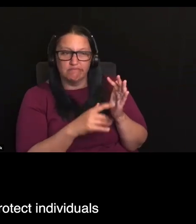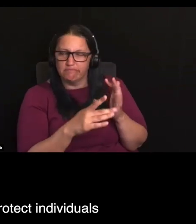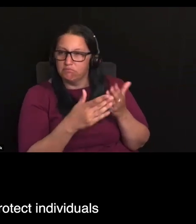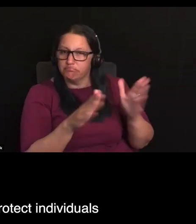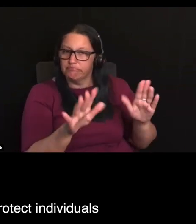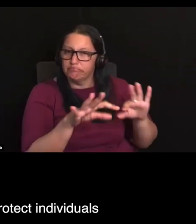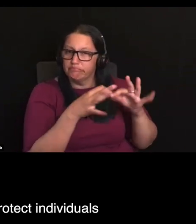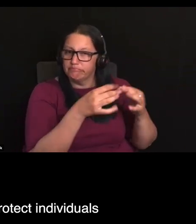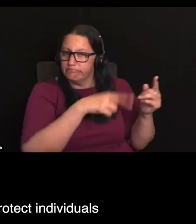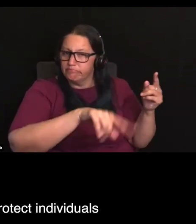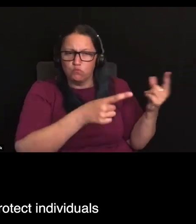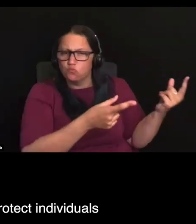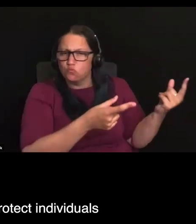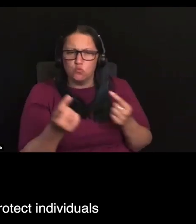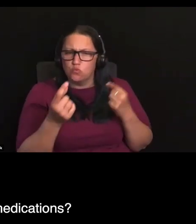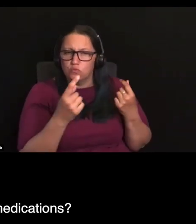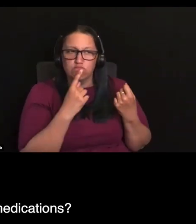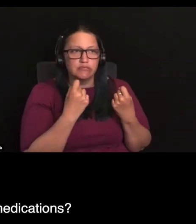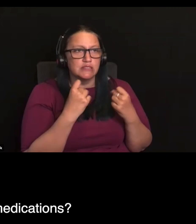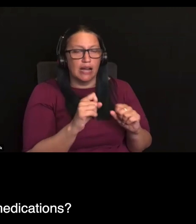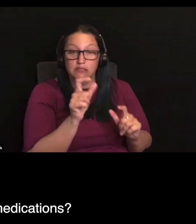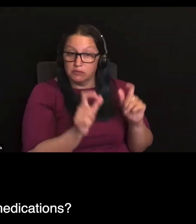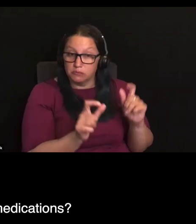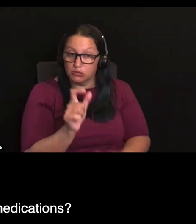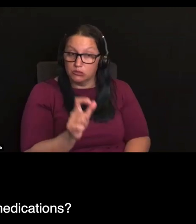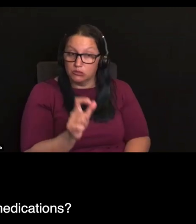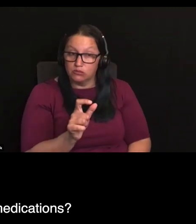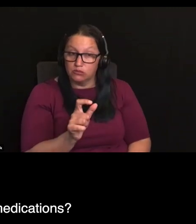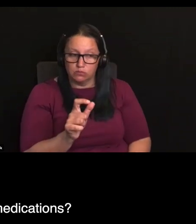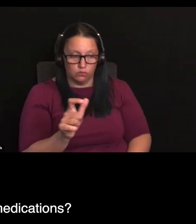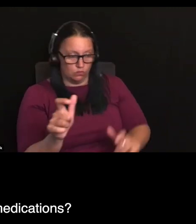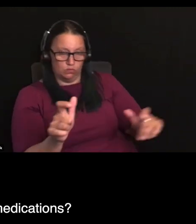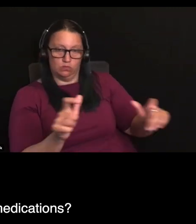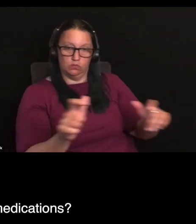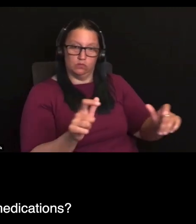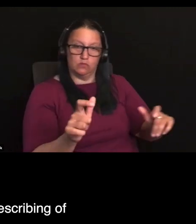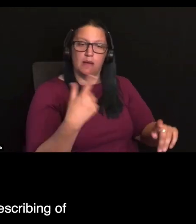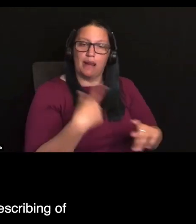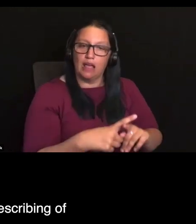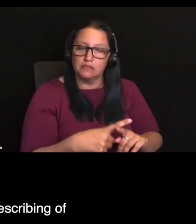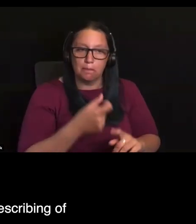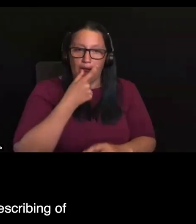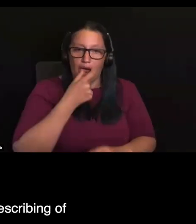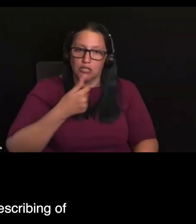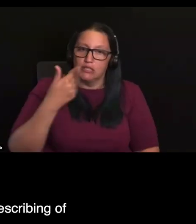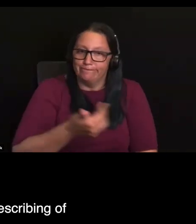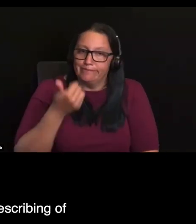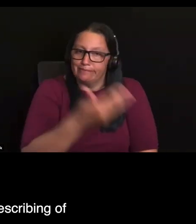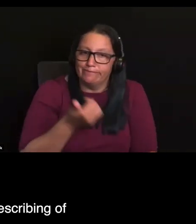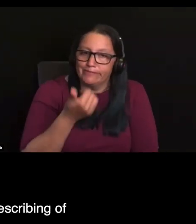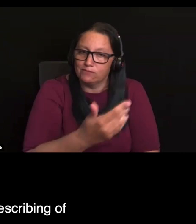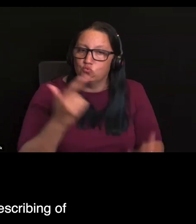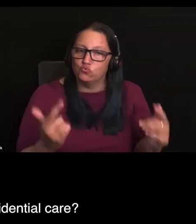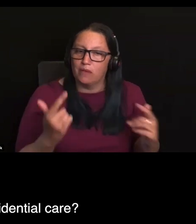to protect individuals from over-administration of medications. So how we address over-prescribing